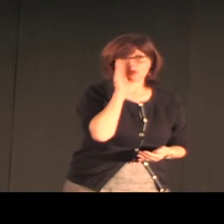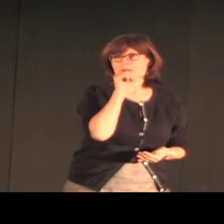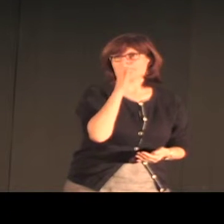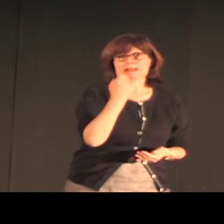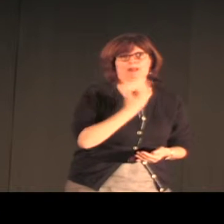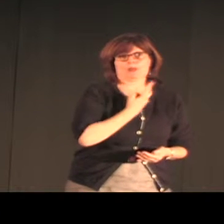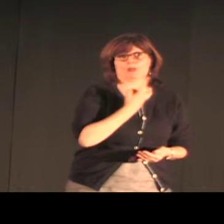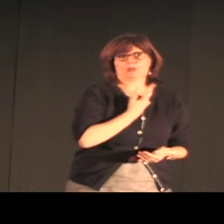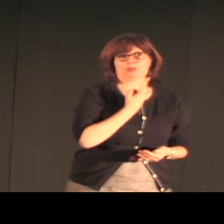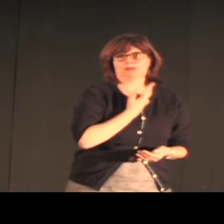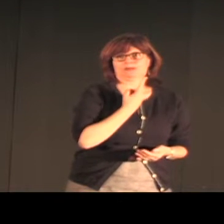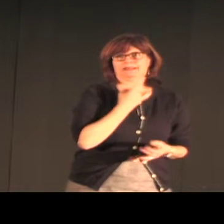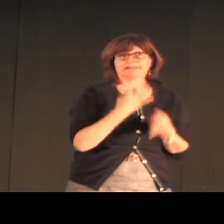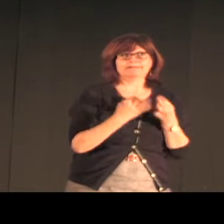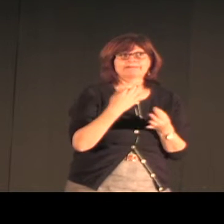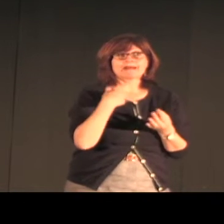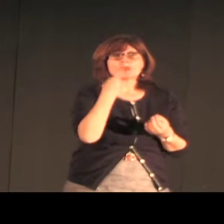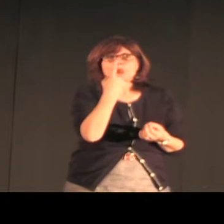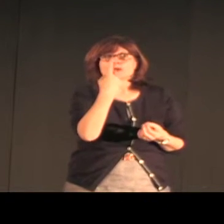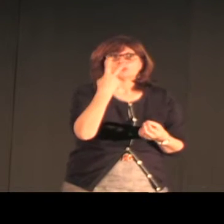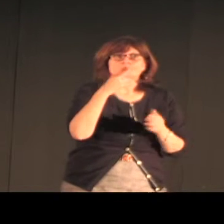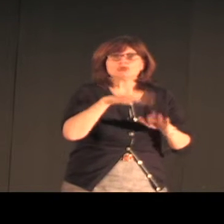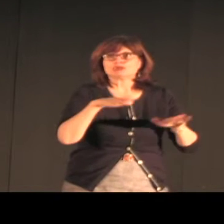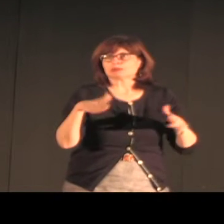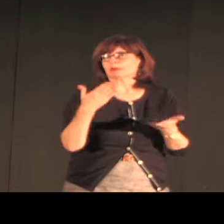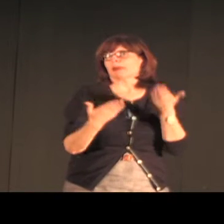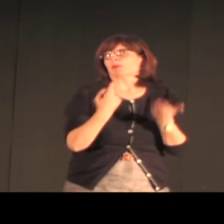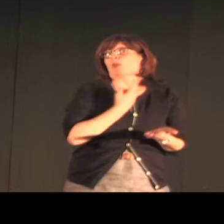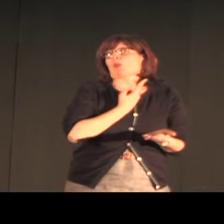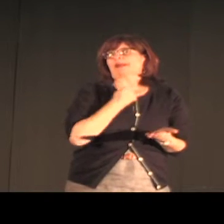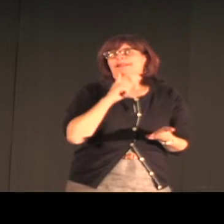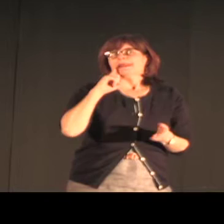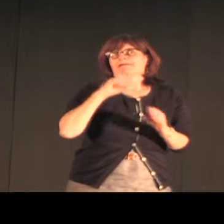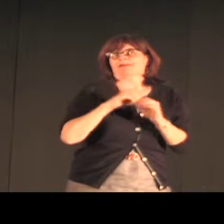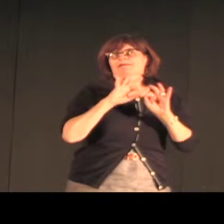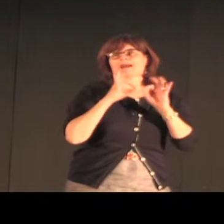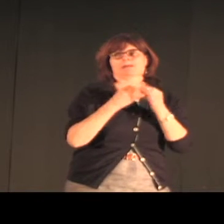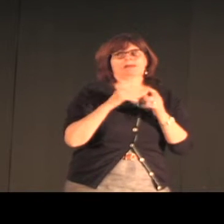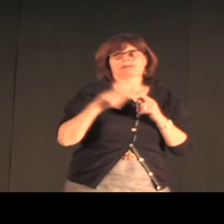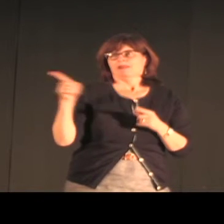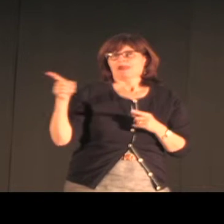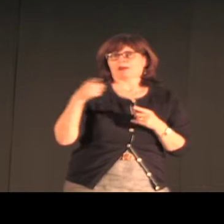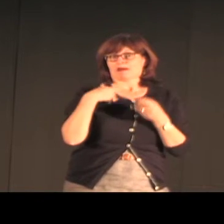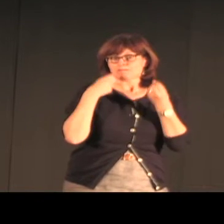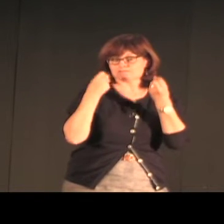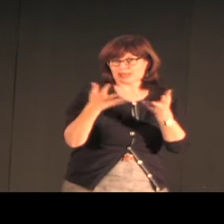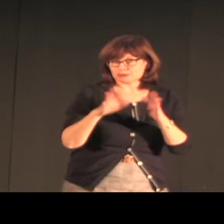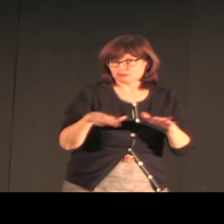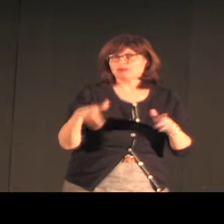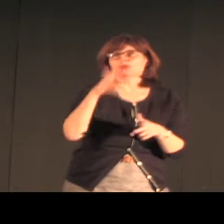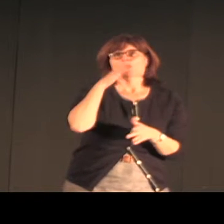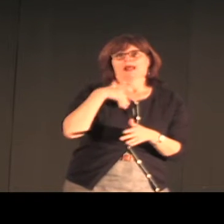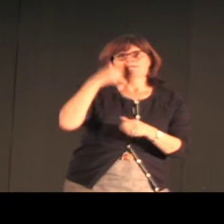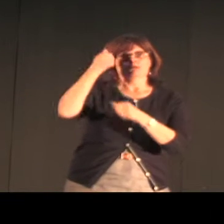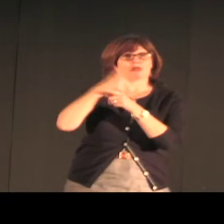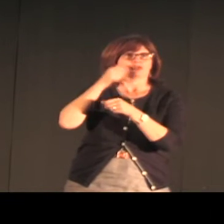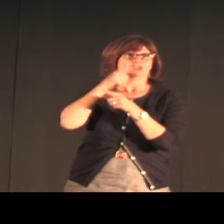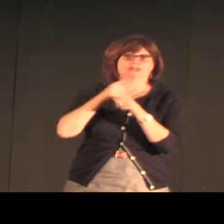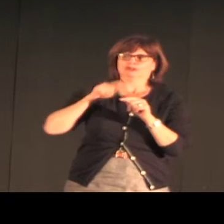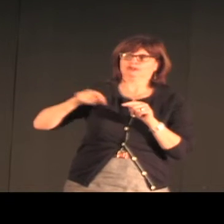So if, in fact, I would have a deaf child, that child would have, I'd have many, many siblings, and the chances of one or two others of those siblings being